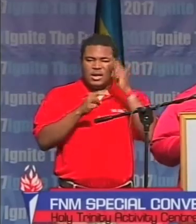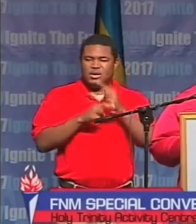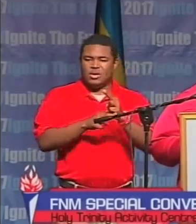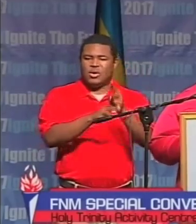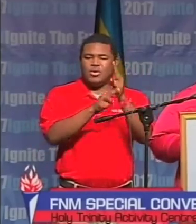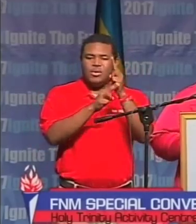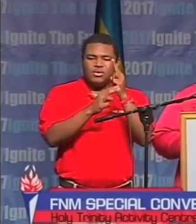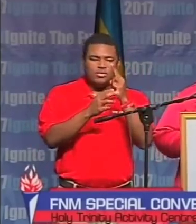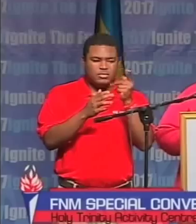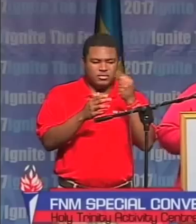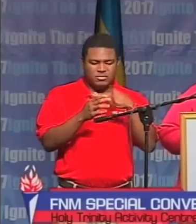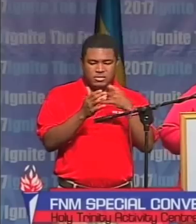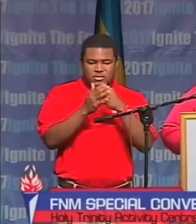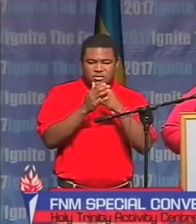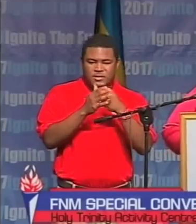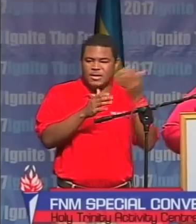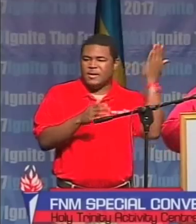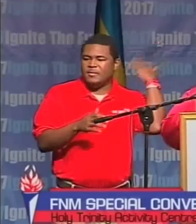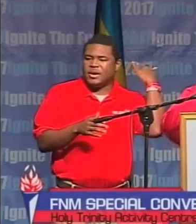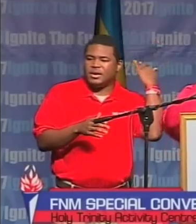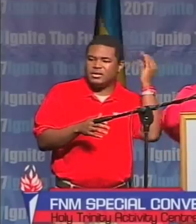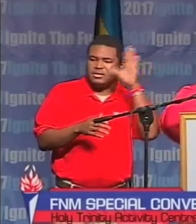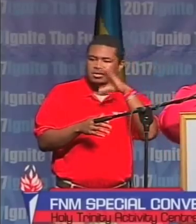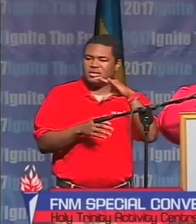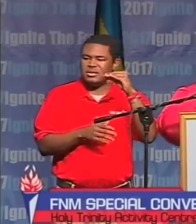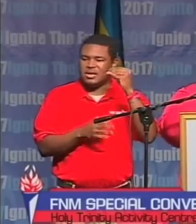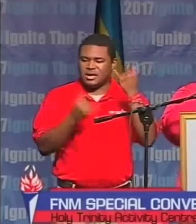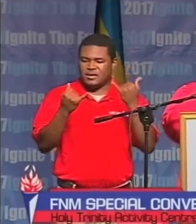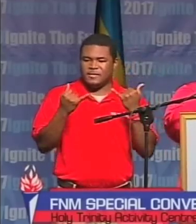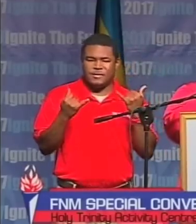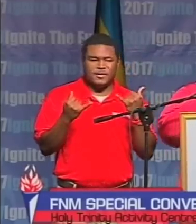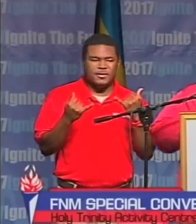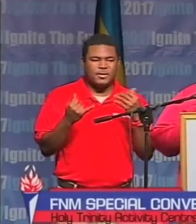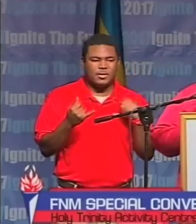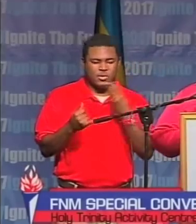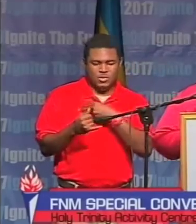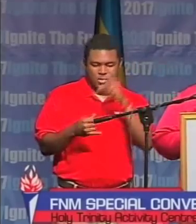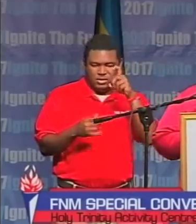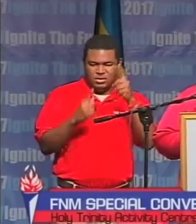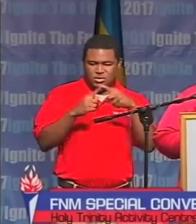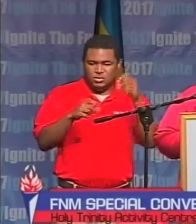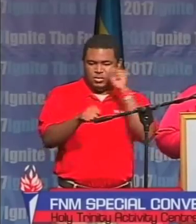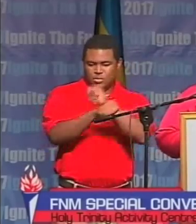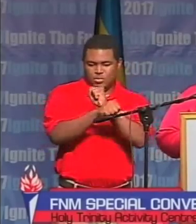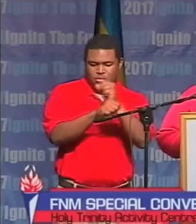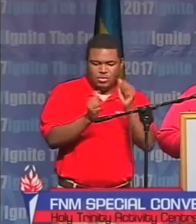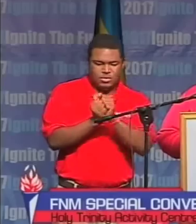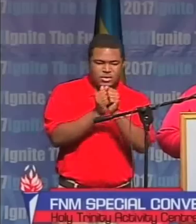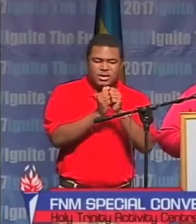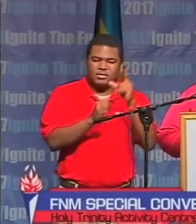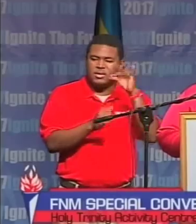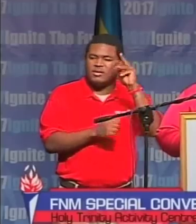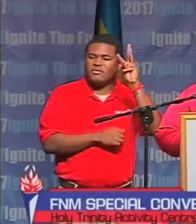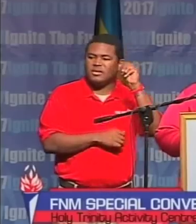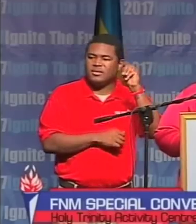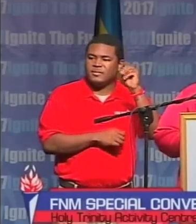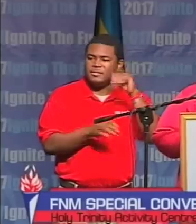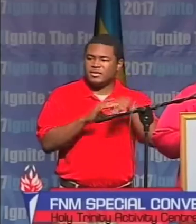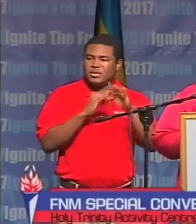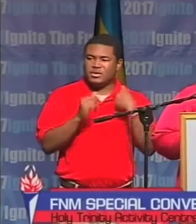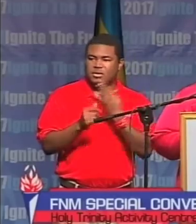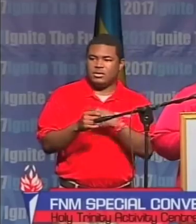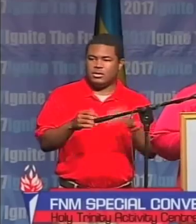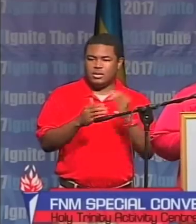FNM's past and present. We must work together, FNM's, in our